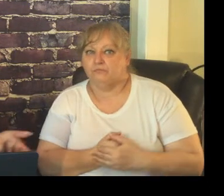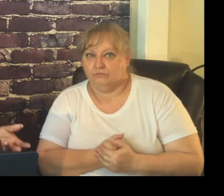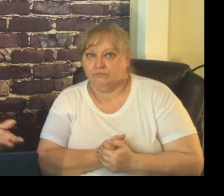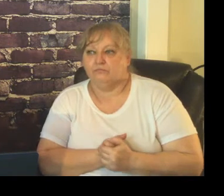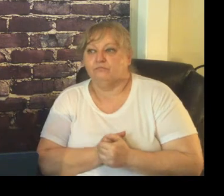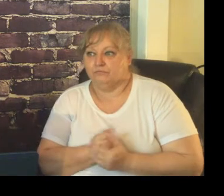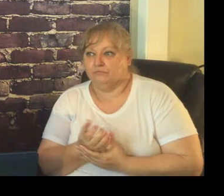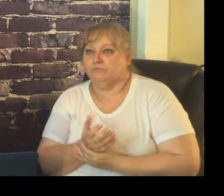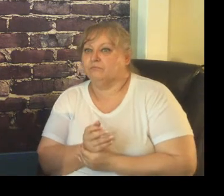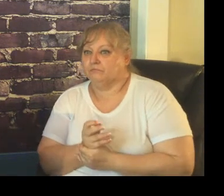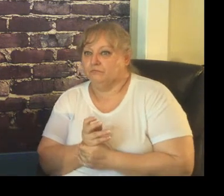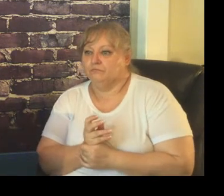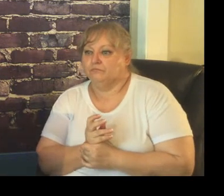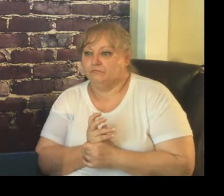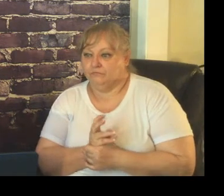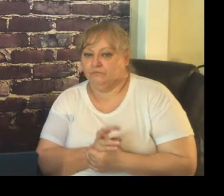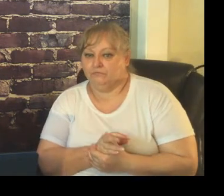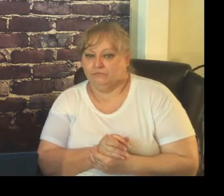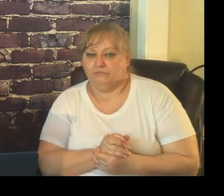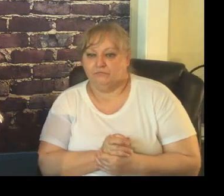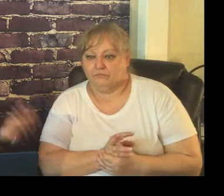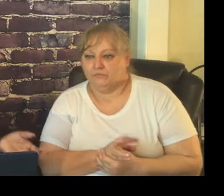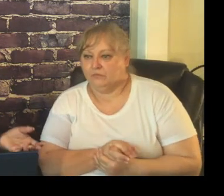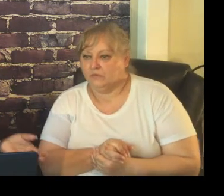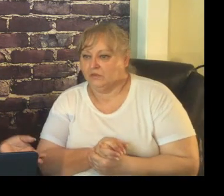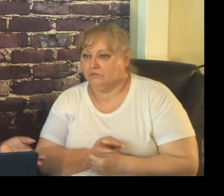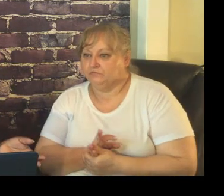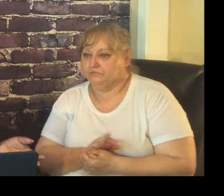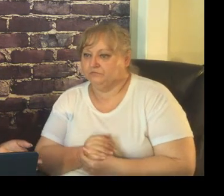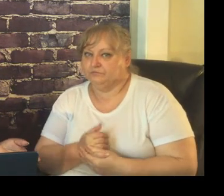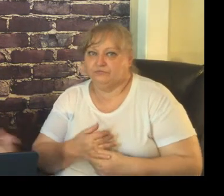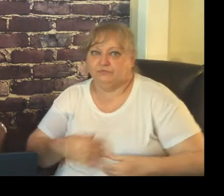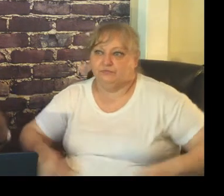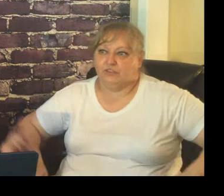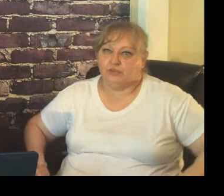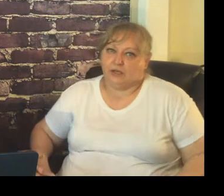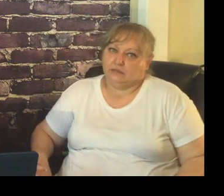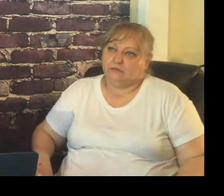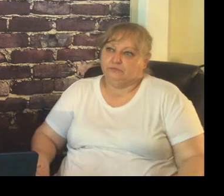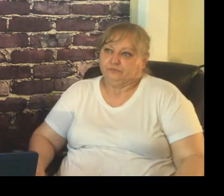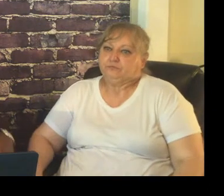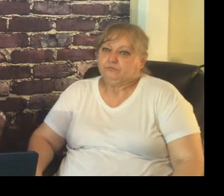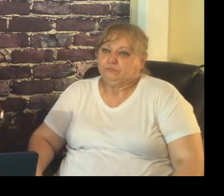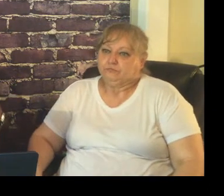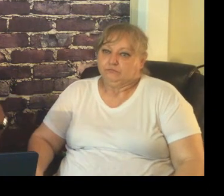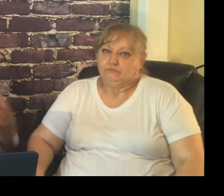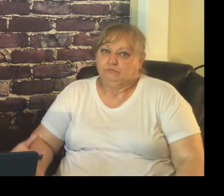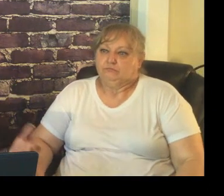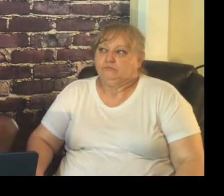the way it was comfortable for them to communicate so sometimes you may have to do some things that you may not want to do you do have to